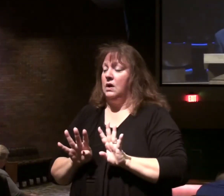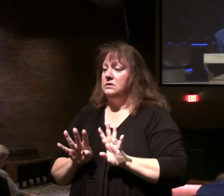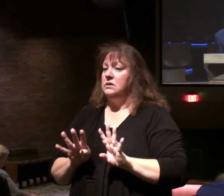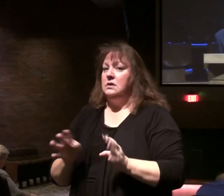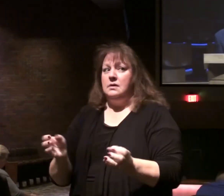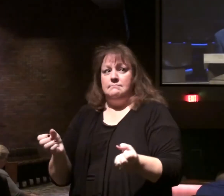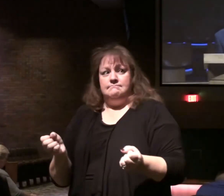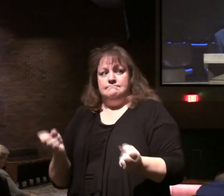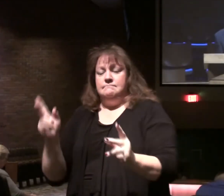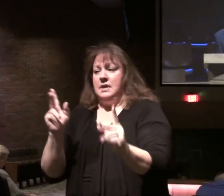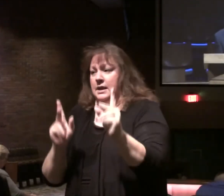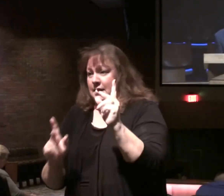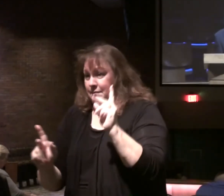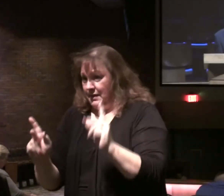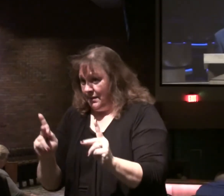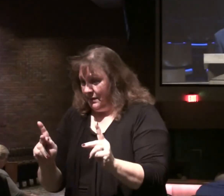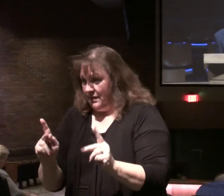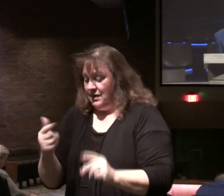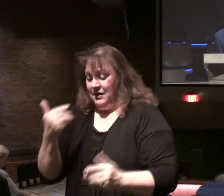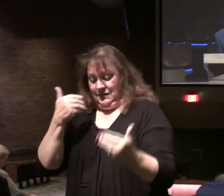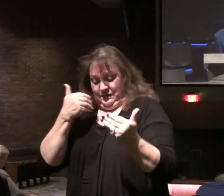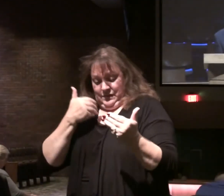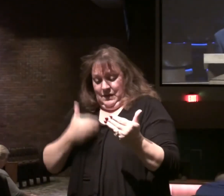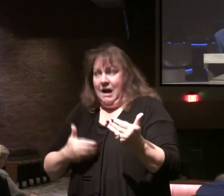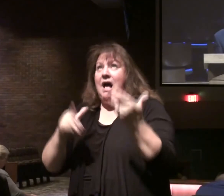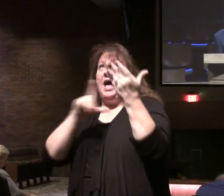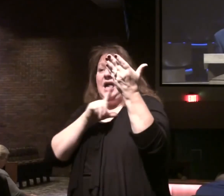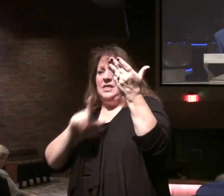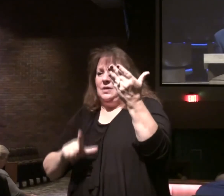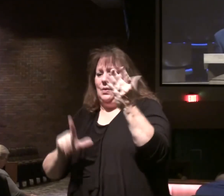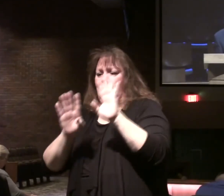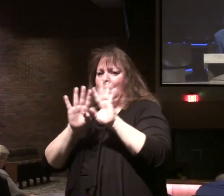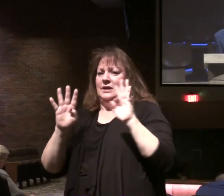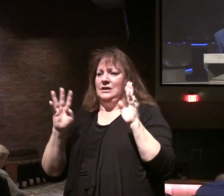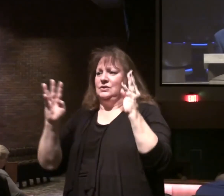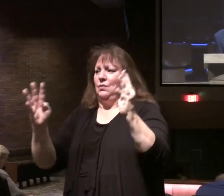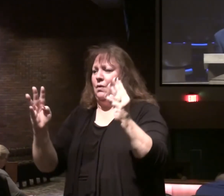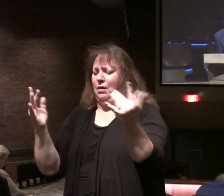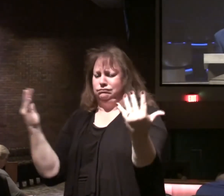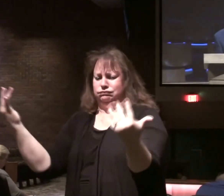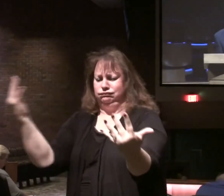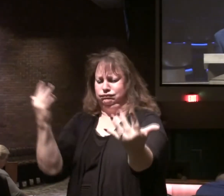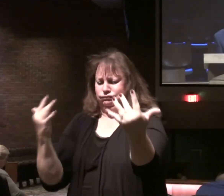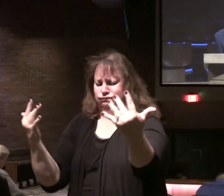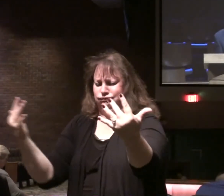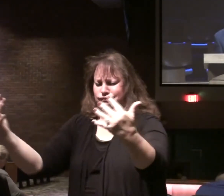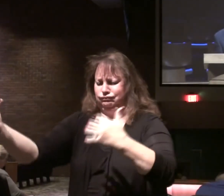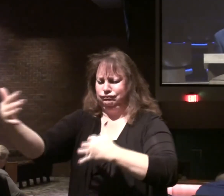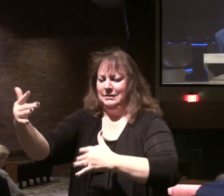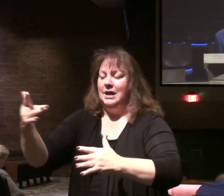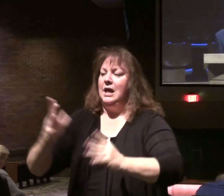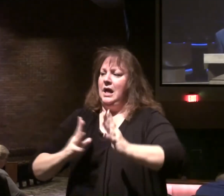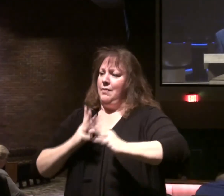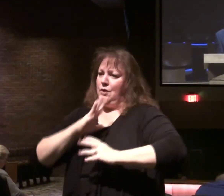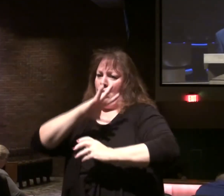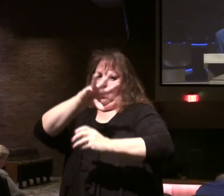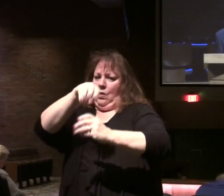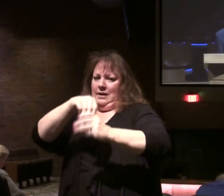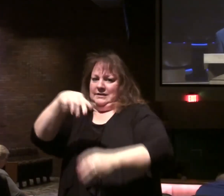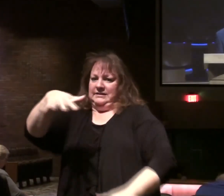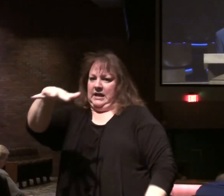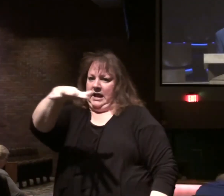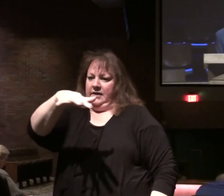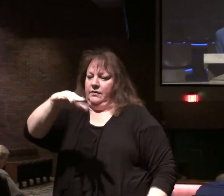of men encountered within it. For I, declares the Lord, will be a wall of fire around her. I will be the glory in her midst.